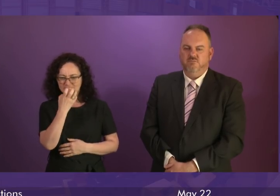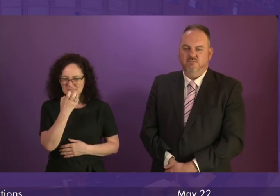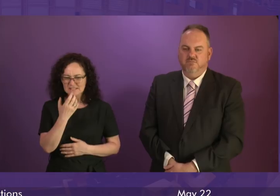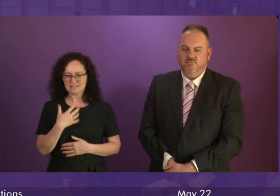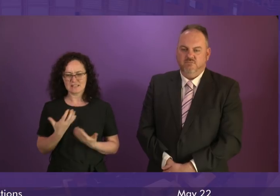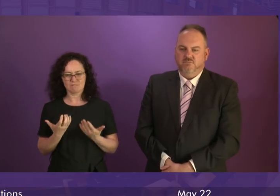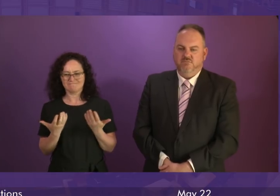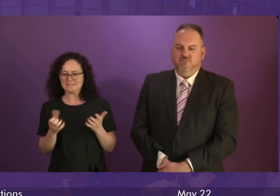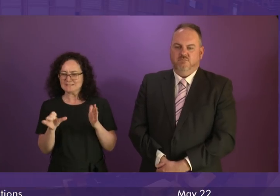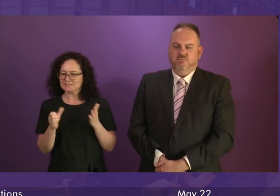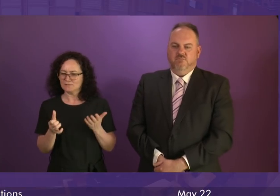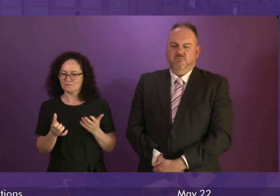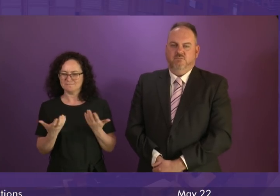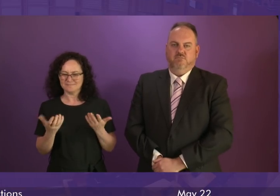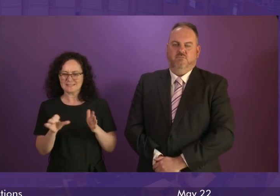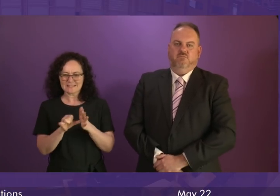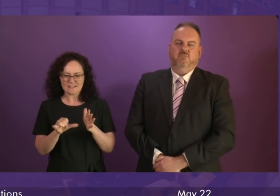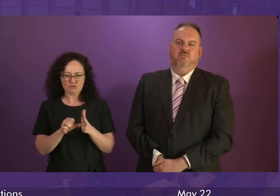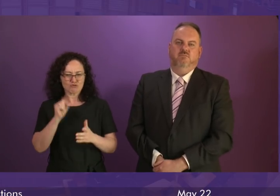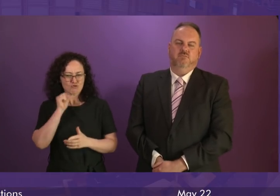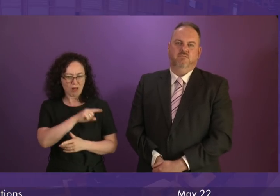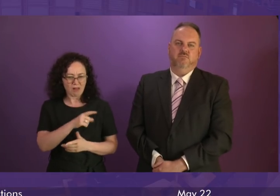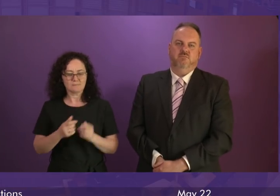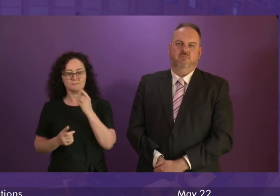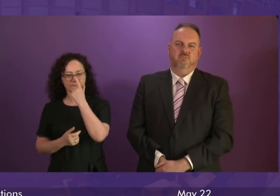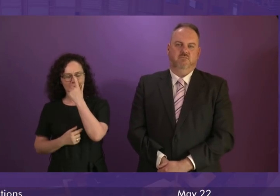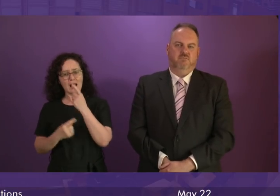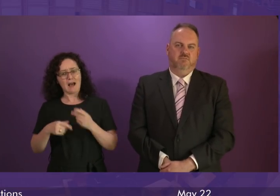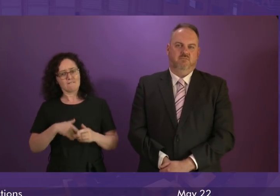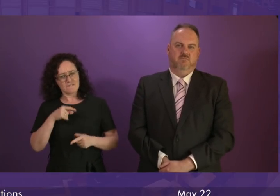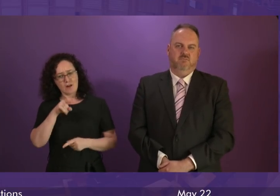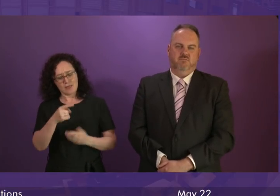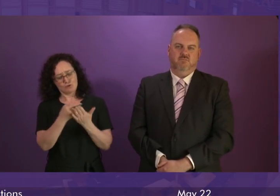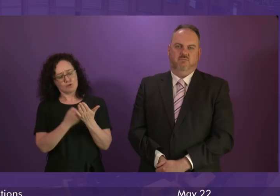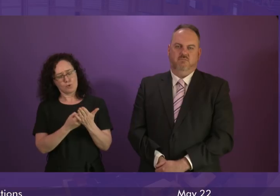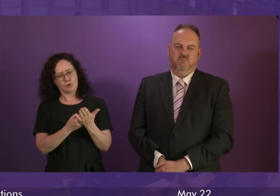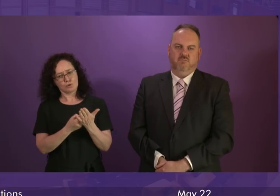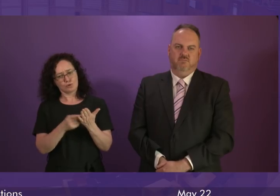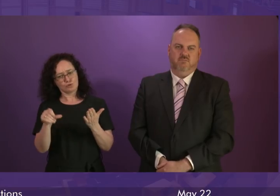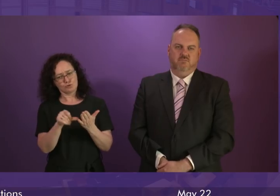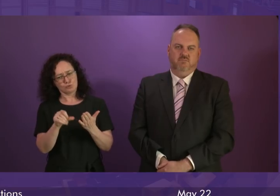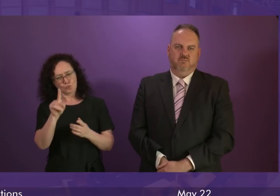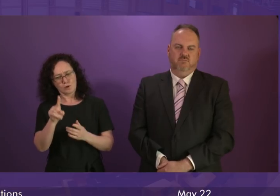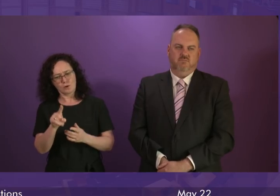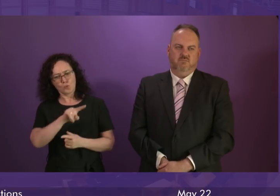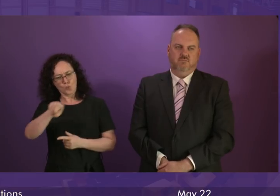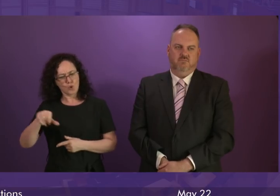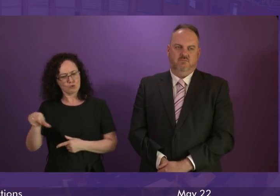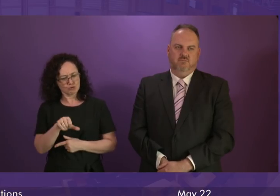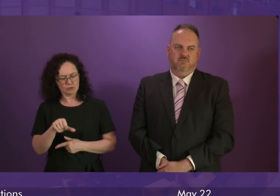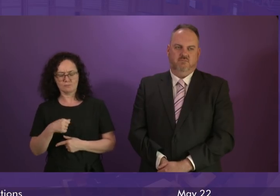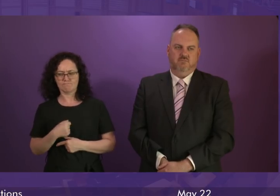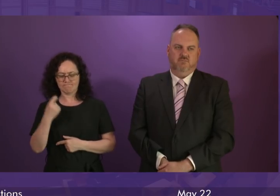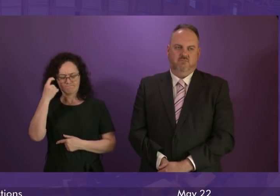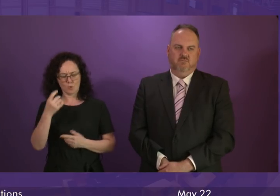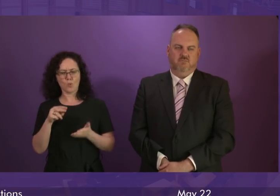think those comments should make every UK minister pause and reflect seriously on their welfare policies on